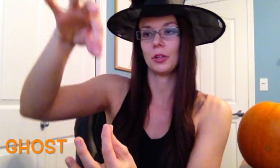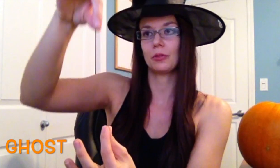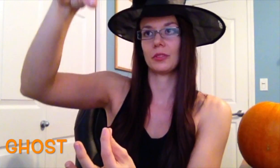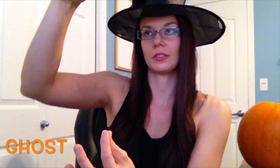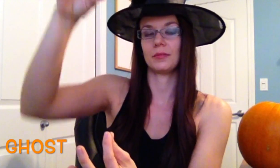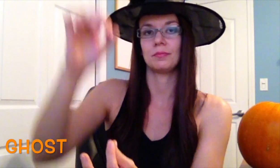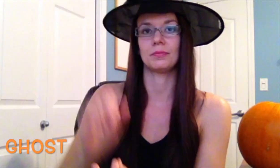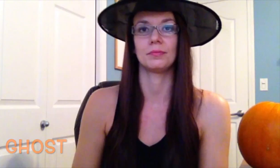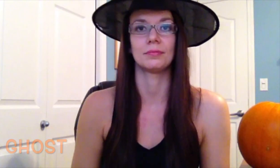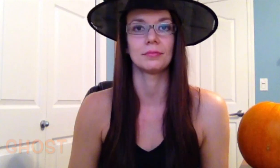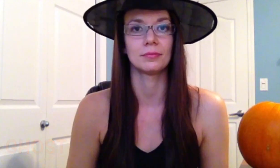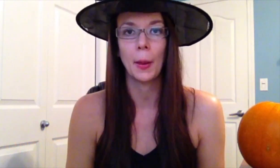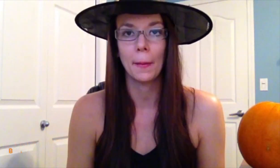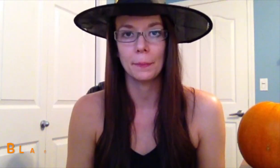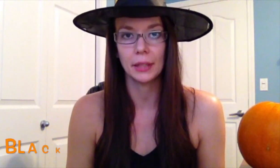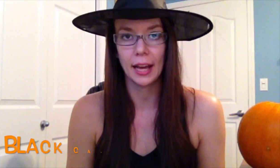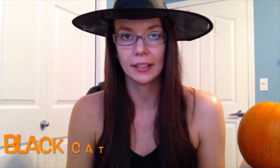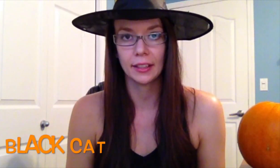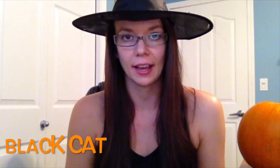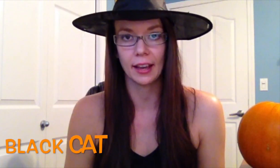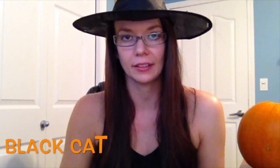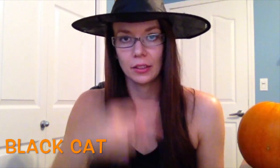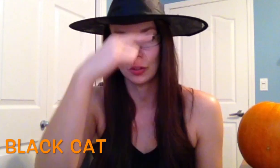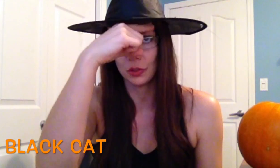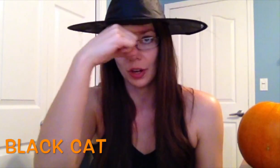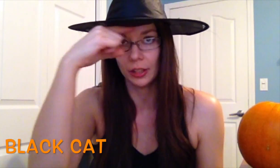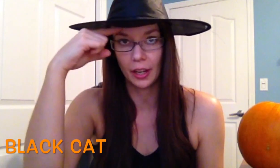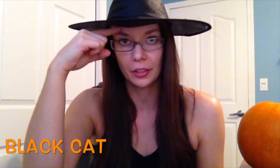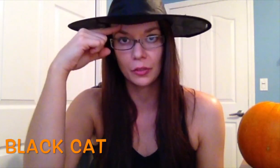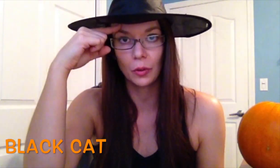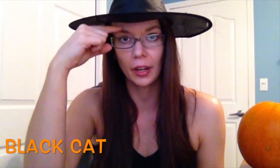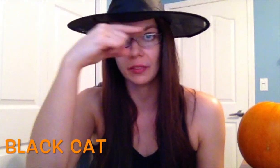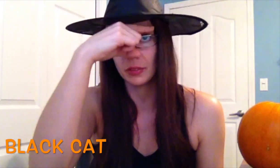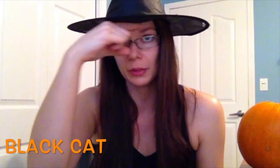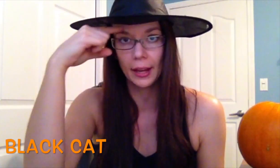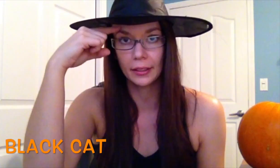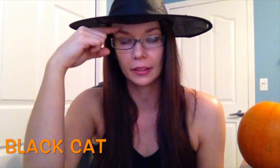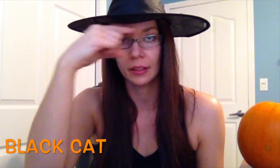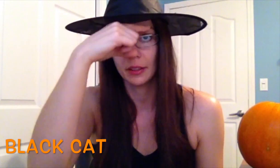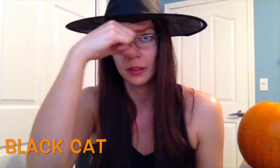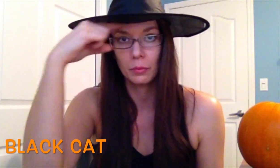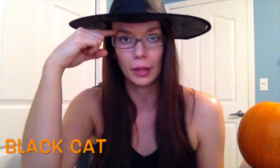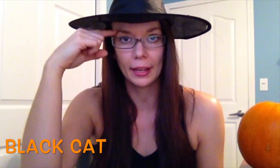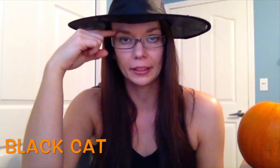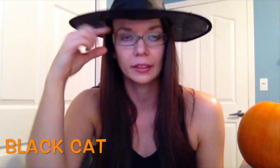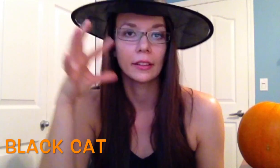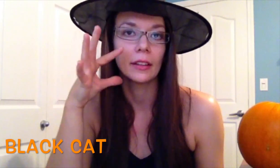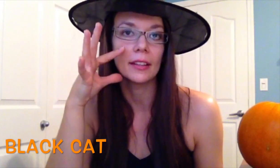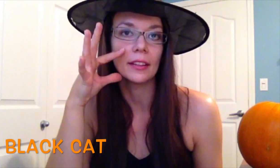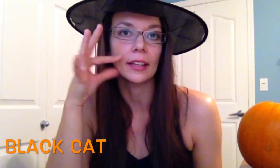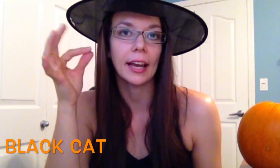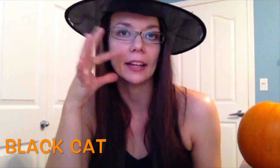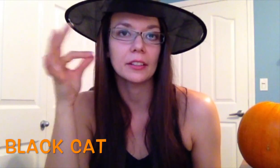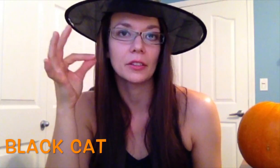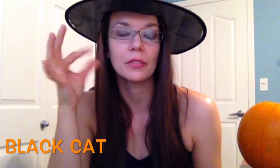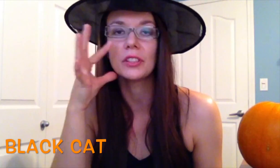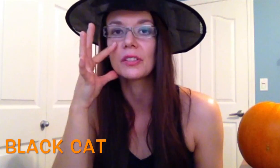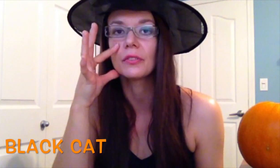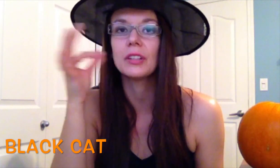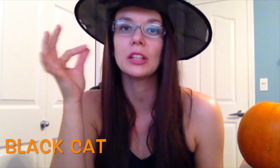Ghost. Black cat. Draw a line on your forehead for black. Black, and then cat. Just feel